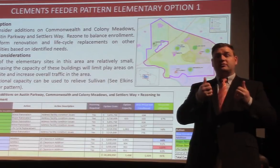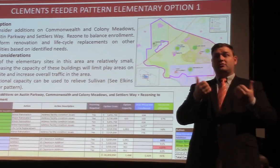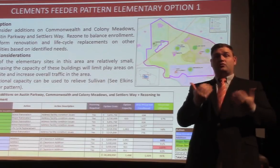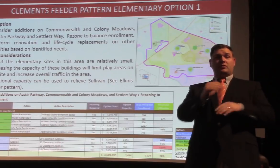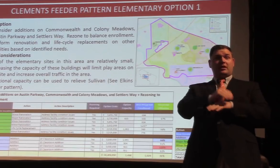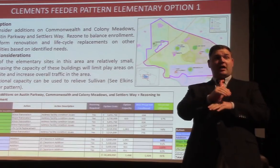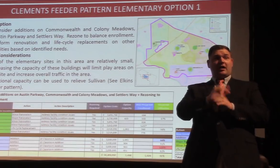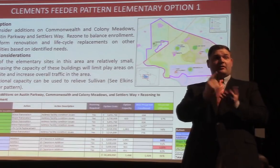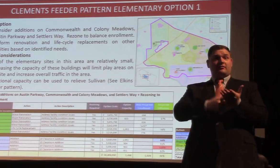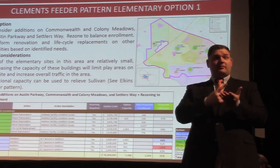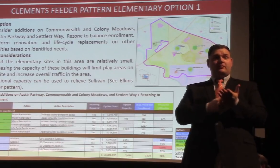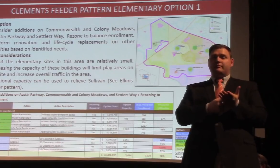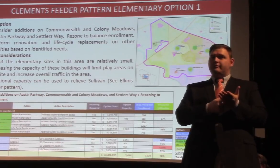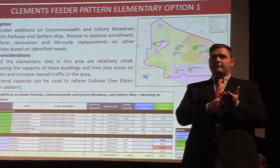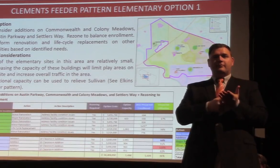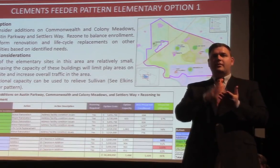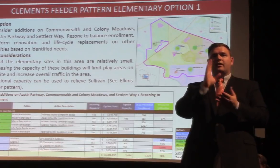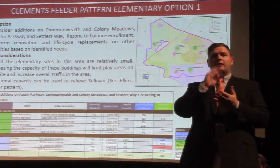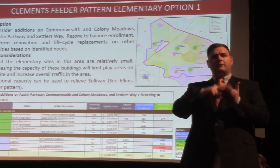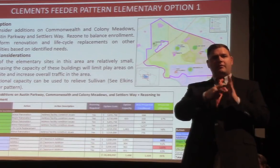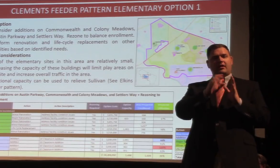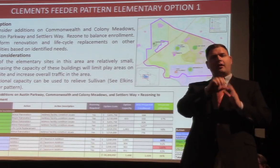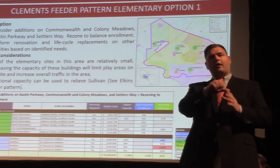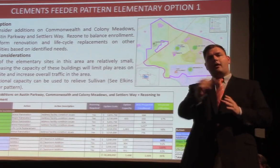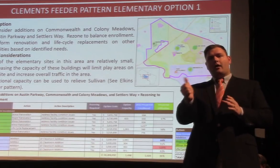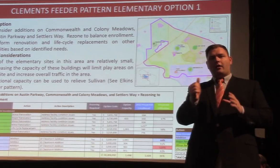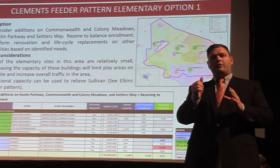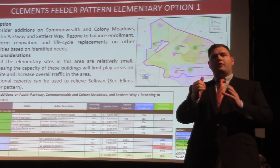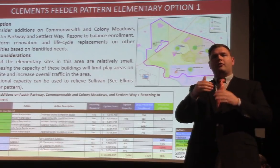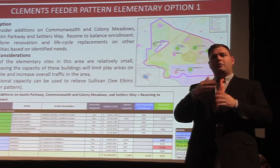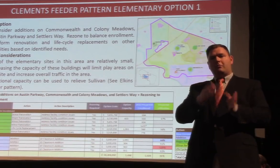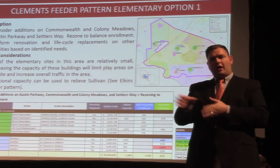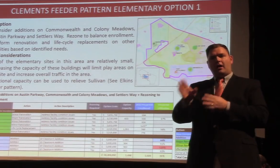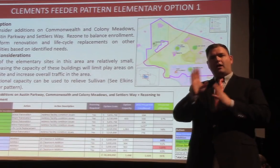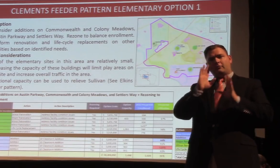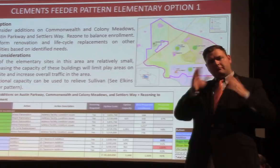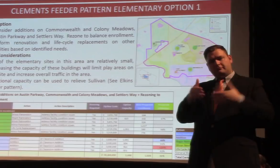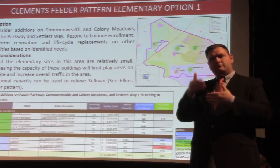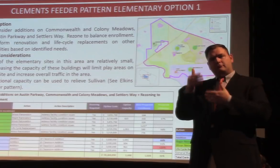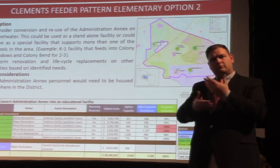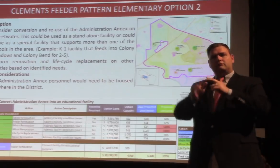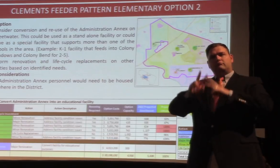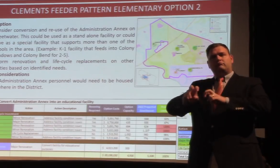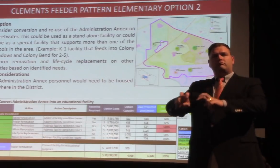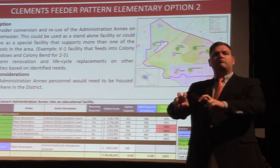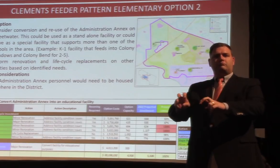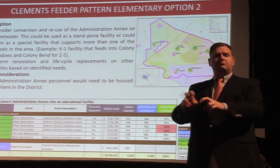That would require a dedicated process that we would not have until the very earliest next year.